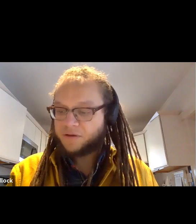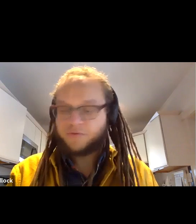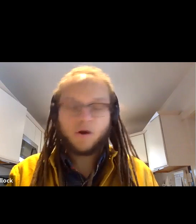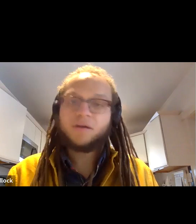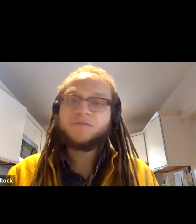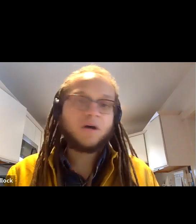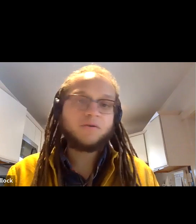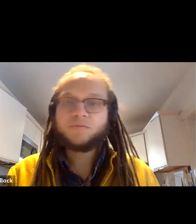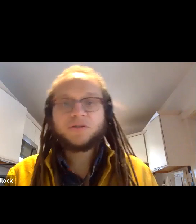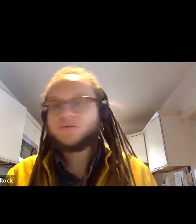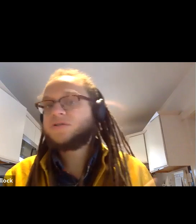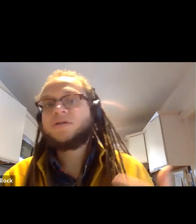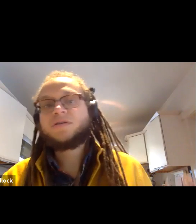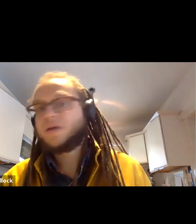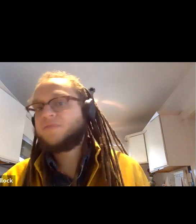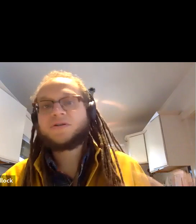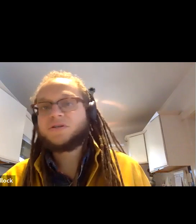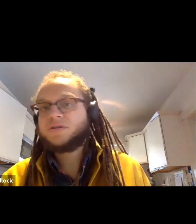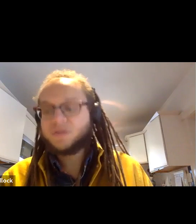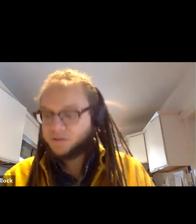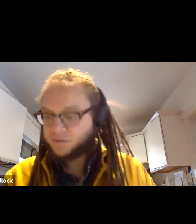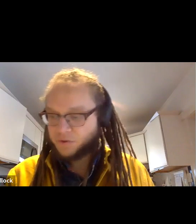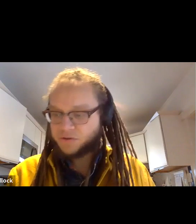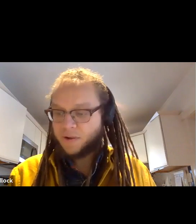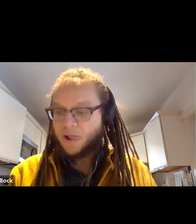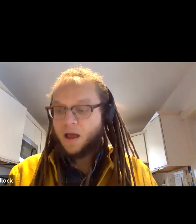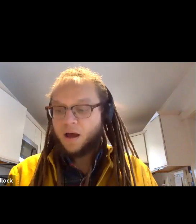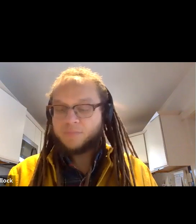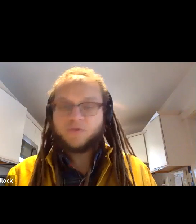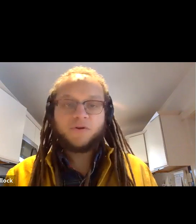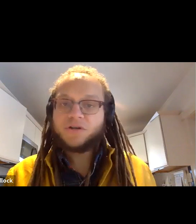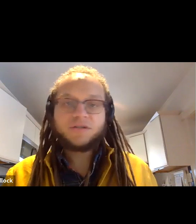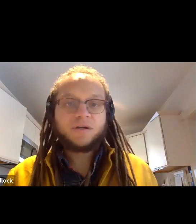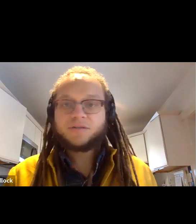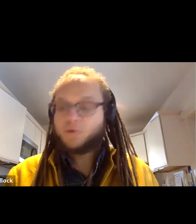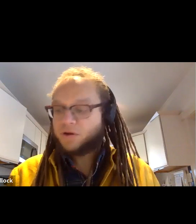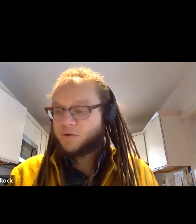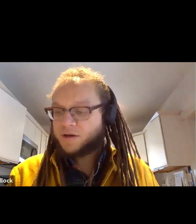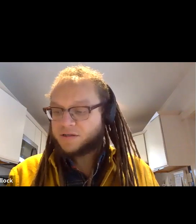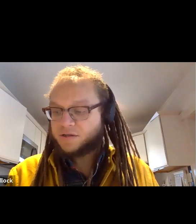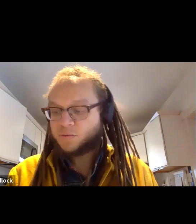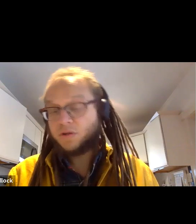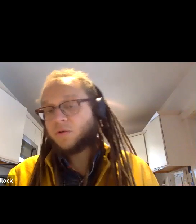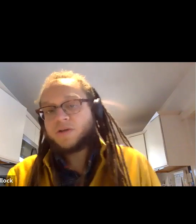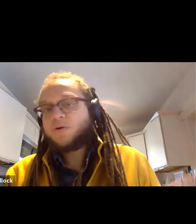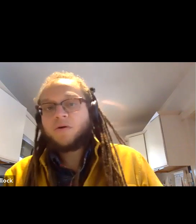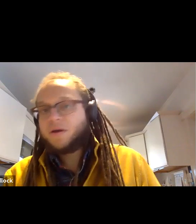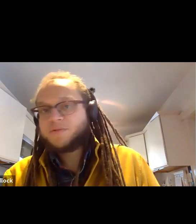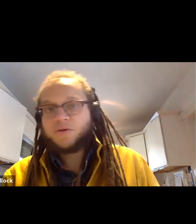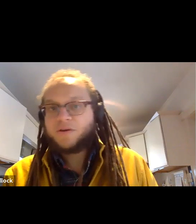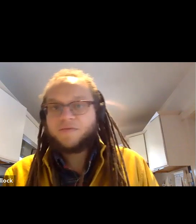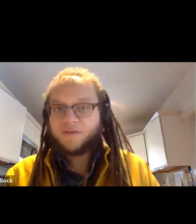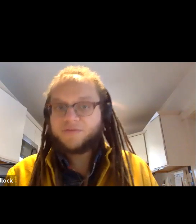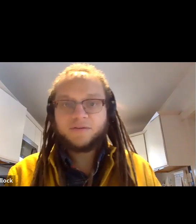craft in a variety of genres, from children's lit to non-fiction to poetry. So if you're interested in exploring your writing skills, we're a low-res